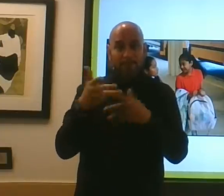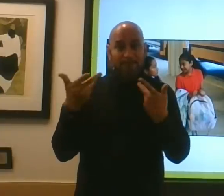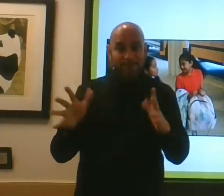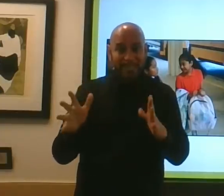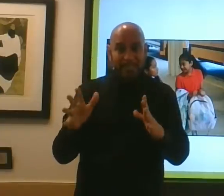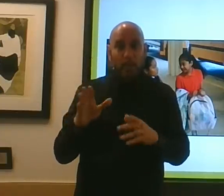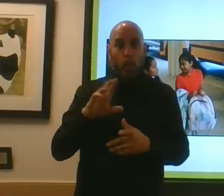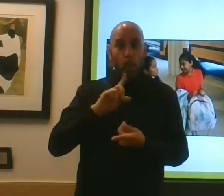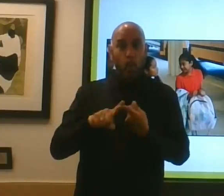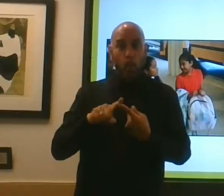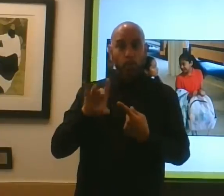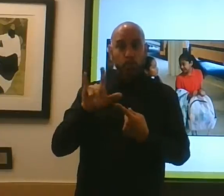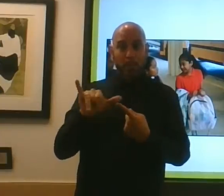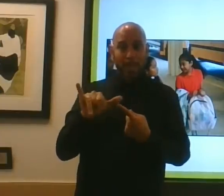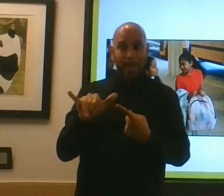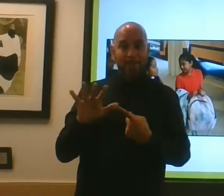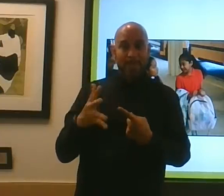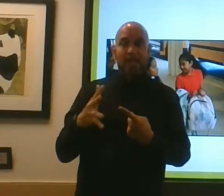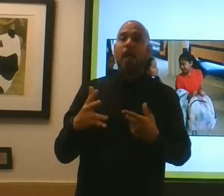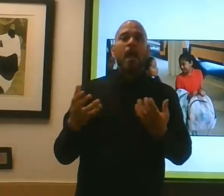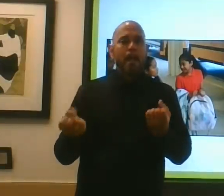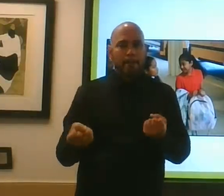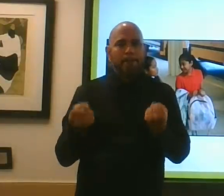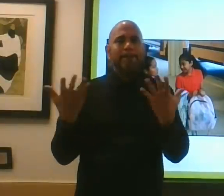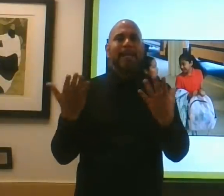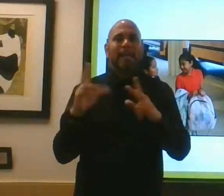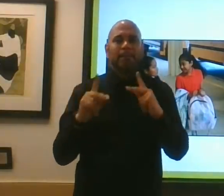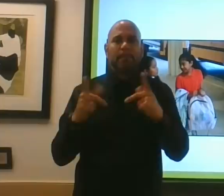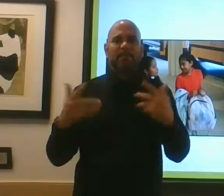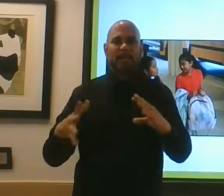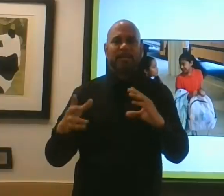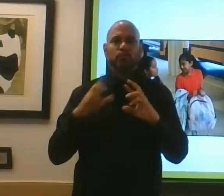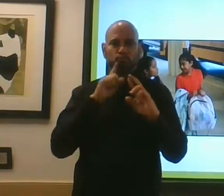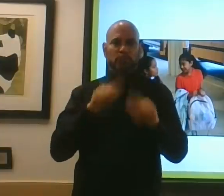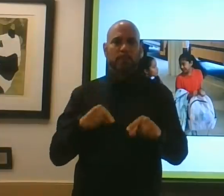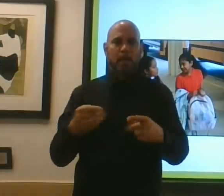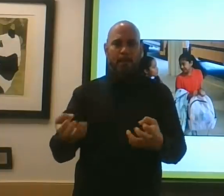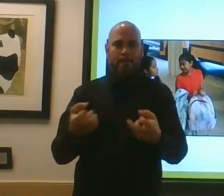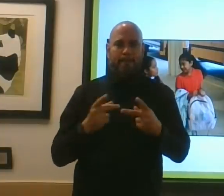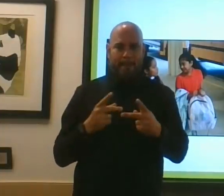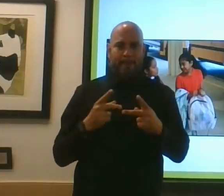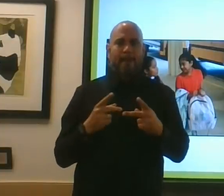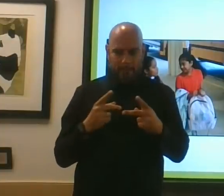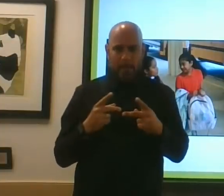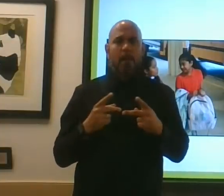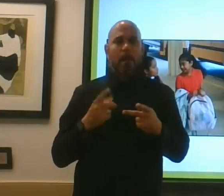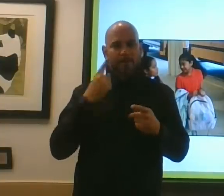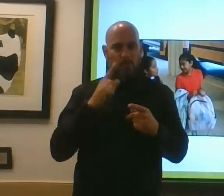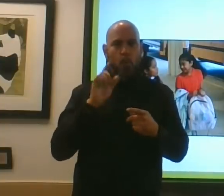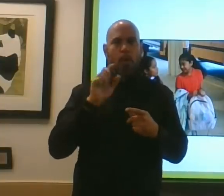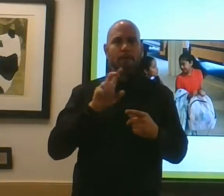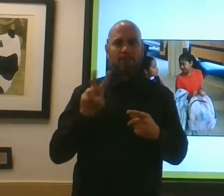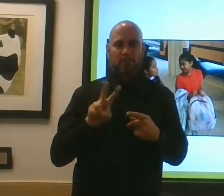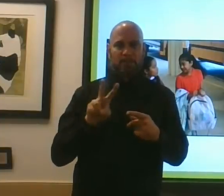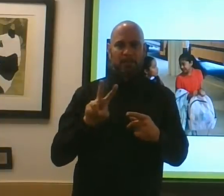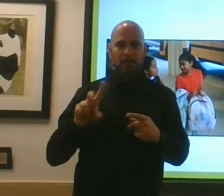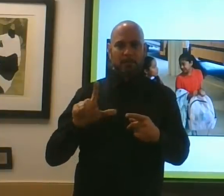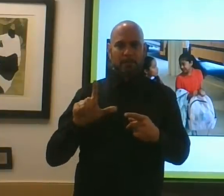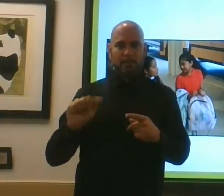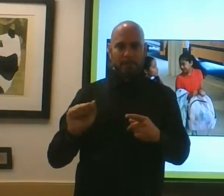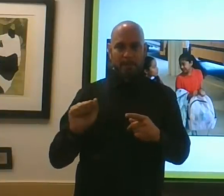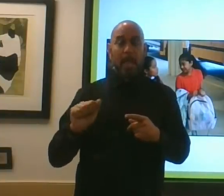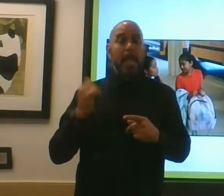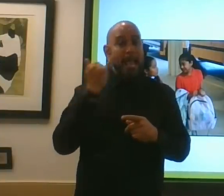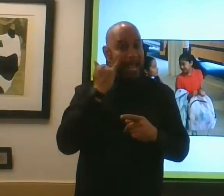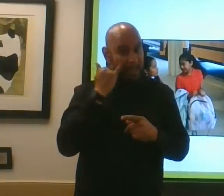thousands of you have already responded to the Virtual Learning Academy interest form. I encourage you, if you're